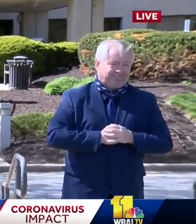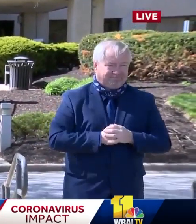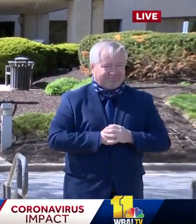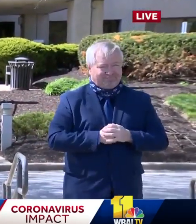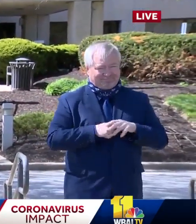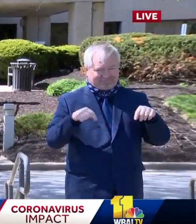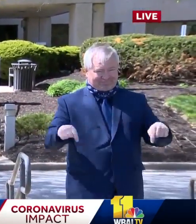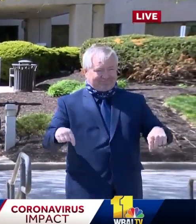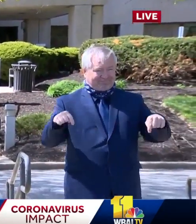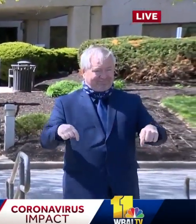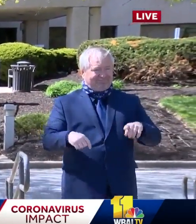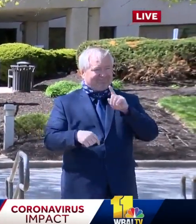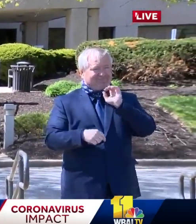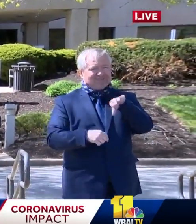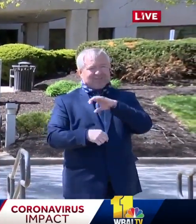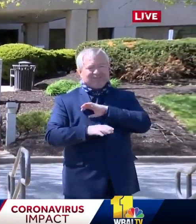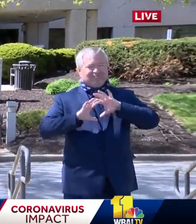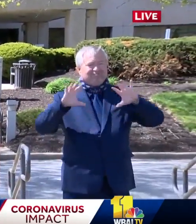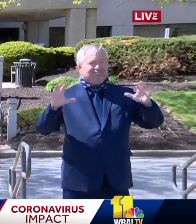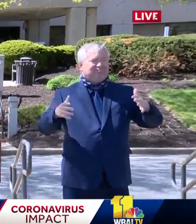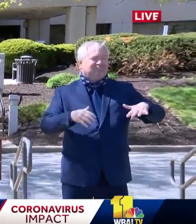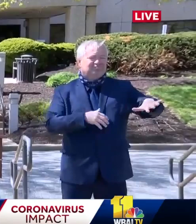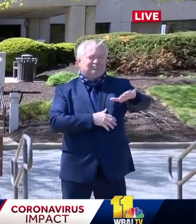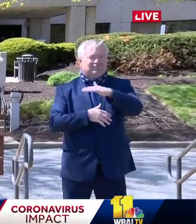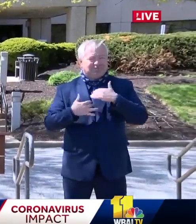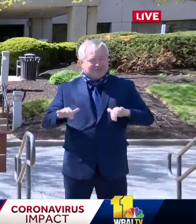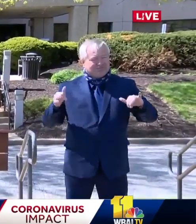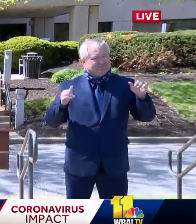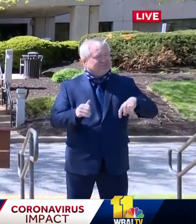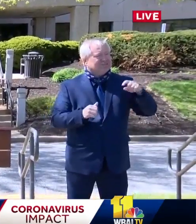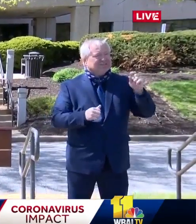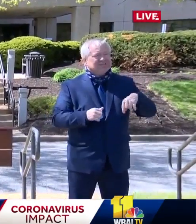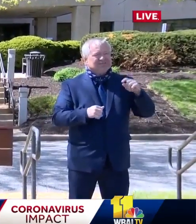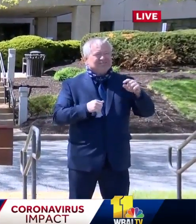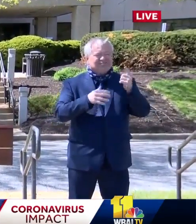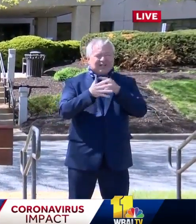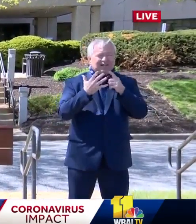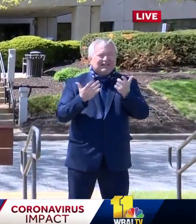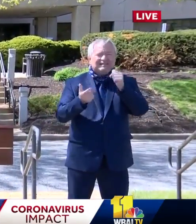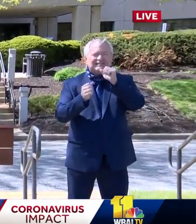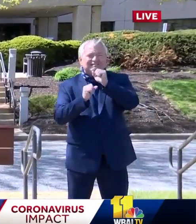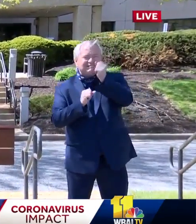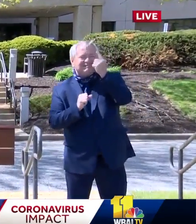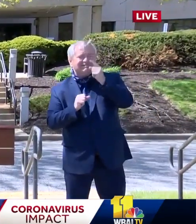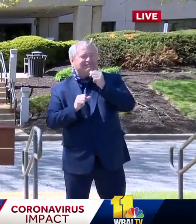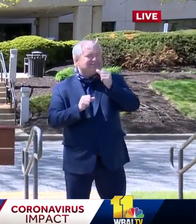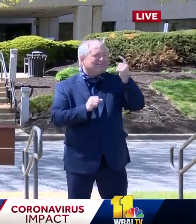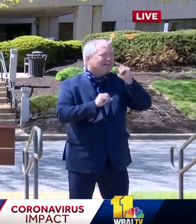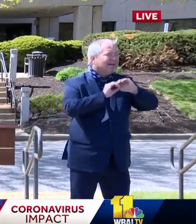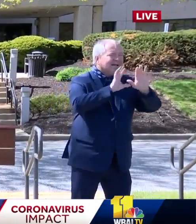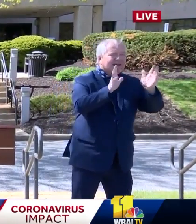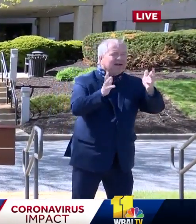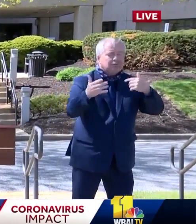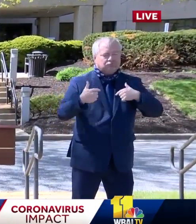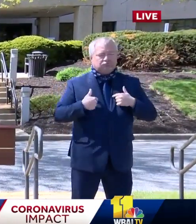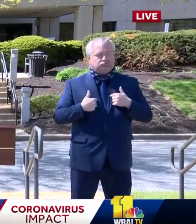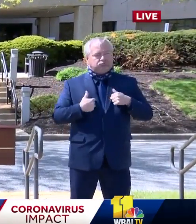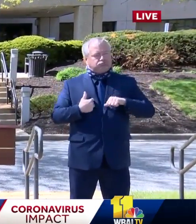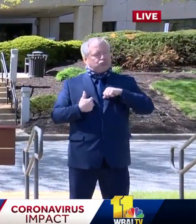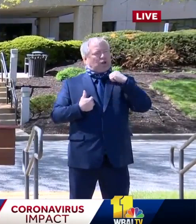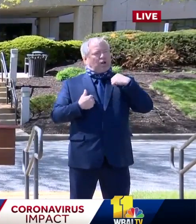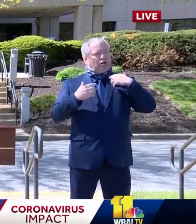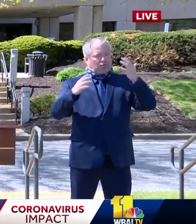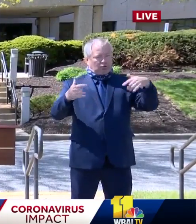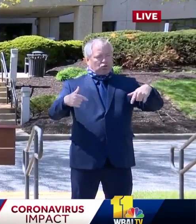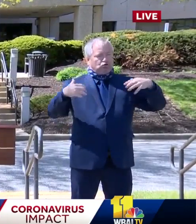and we are facing so many uncertainties at this time. Um, but I am proud to say that we are a strong county, that this